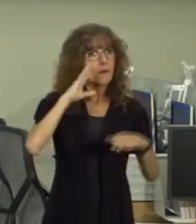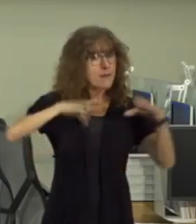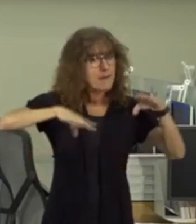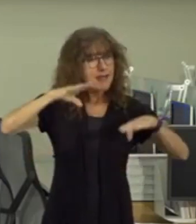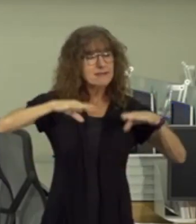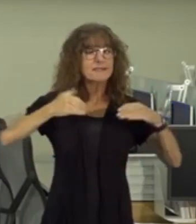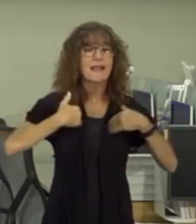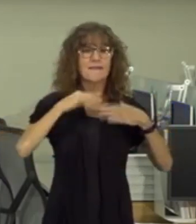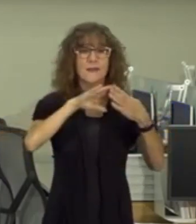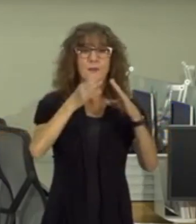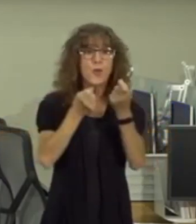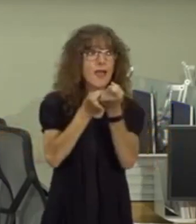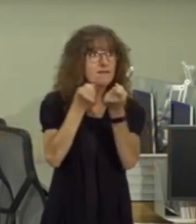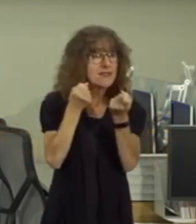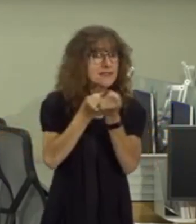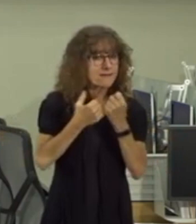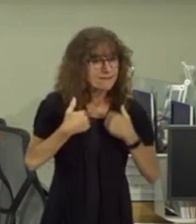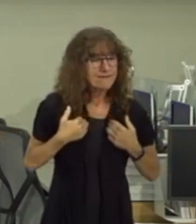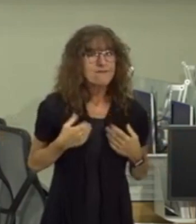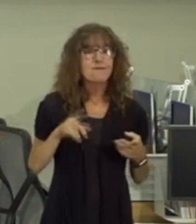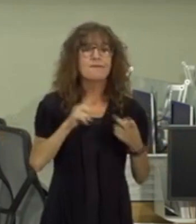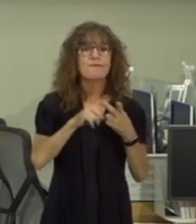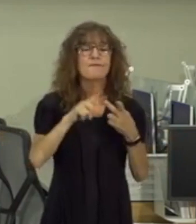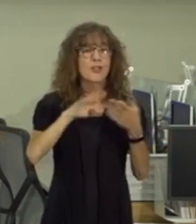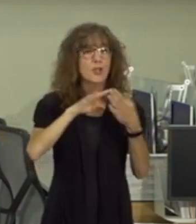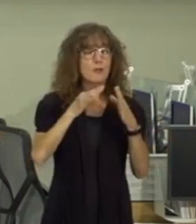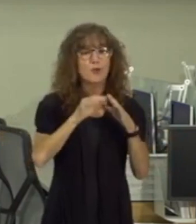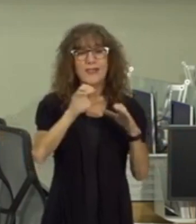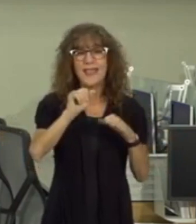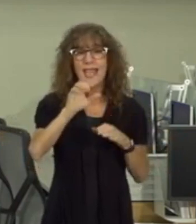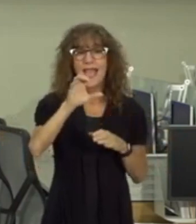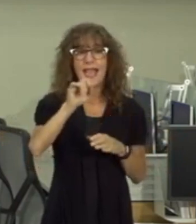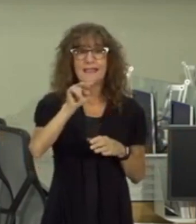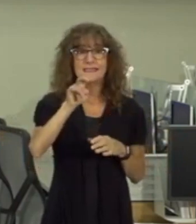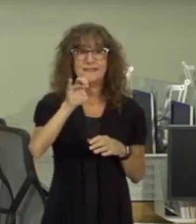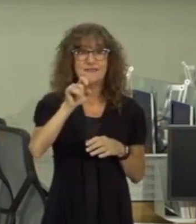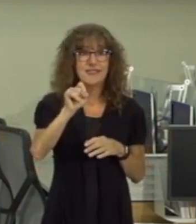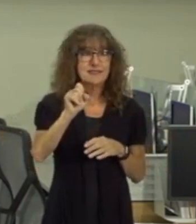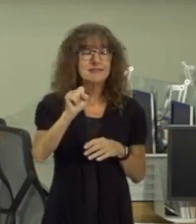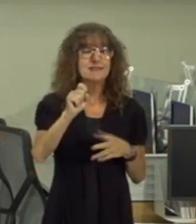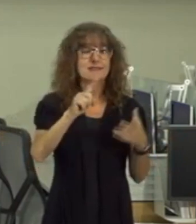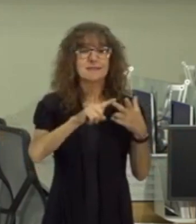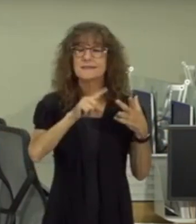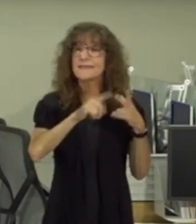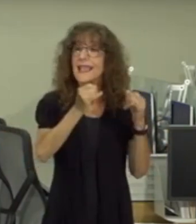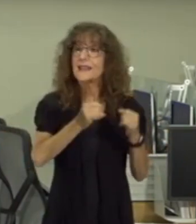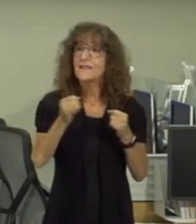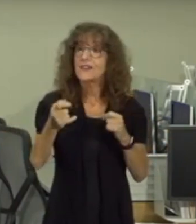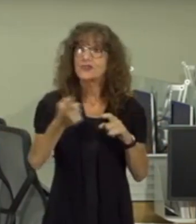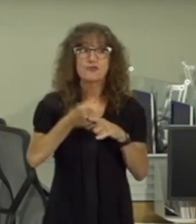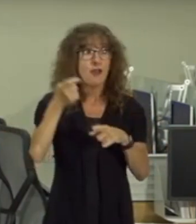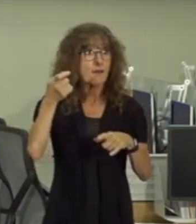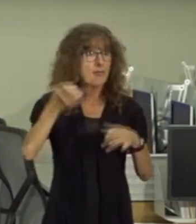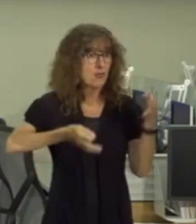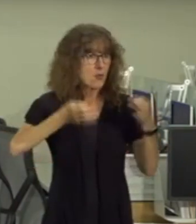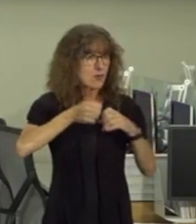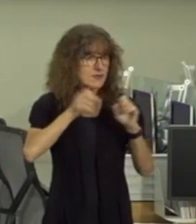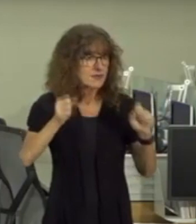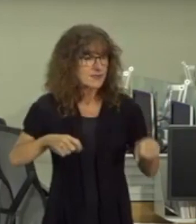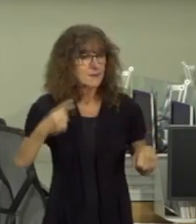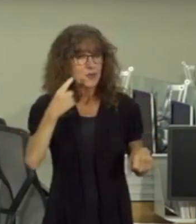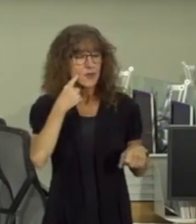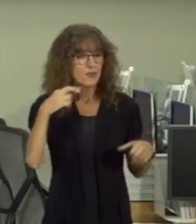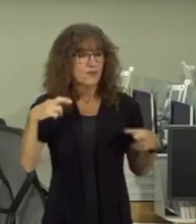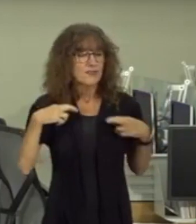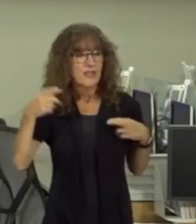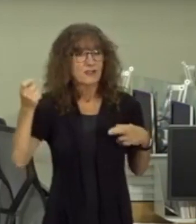we have community advocates on there uh community activists uh we will also have individuals from the court system as you've heard uh